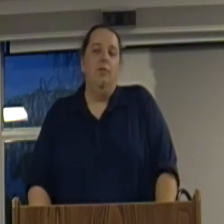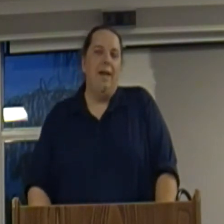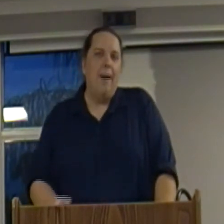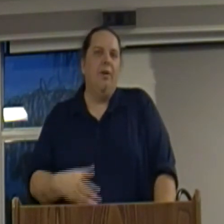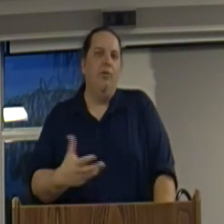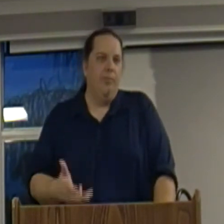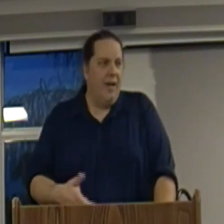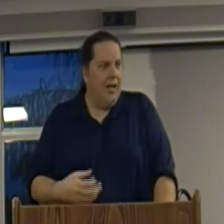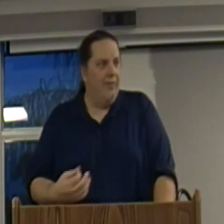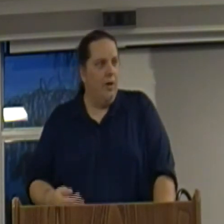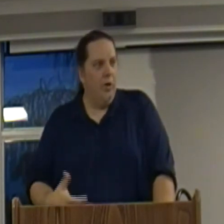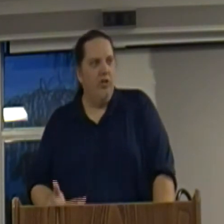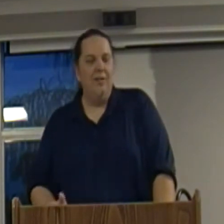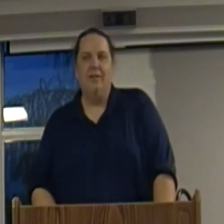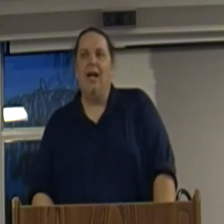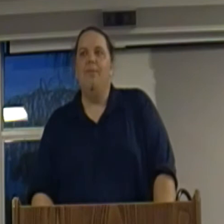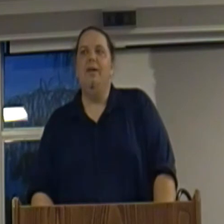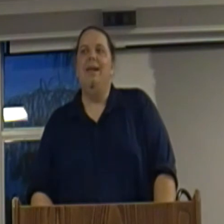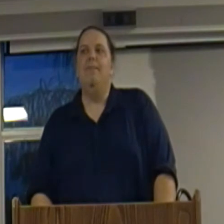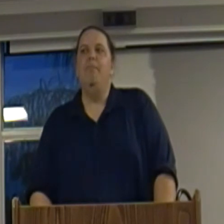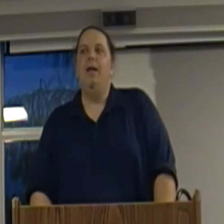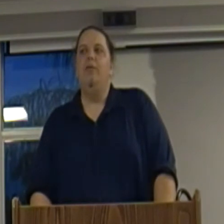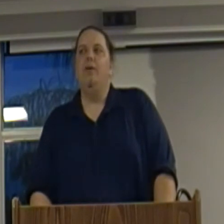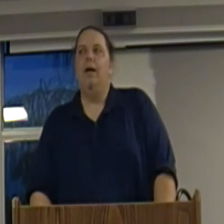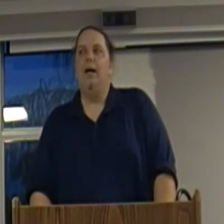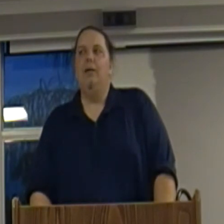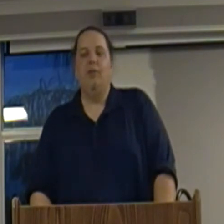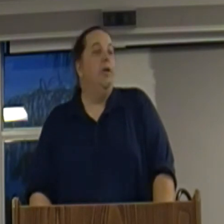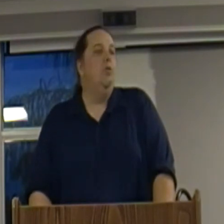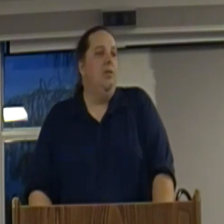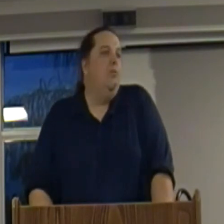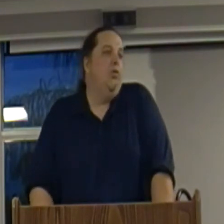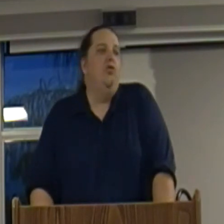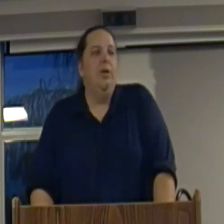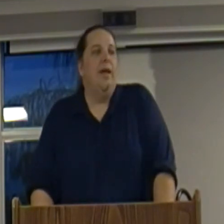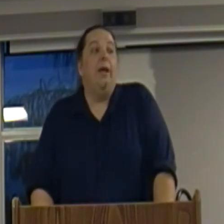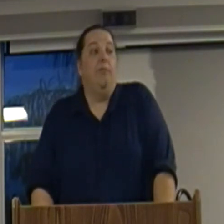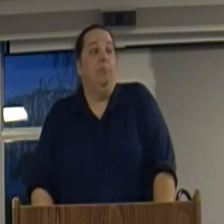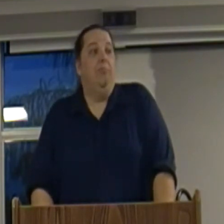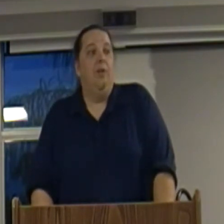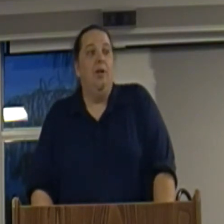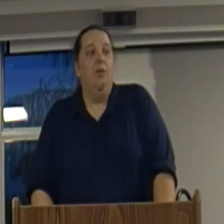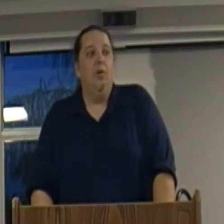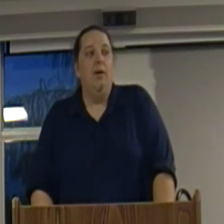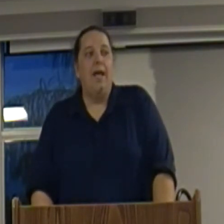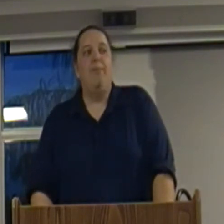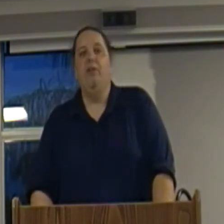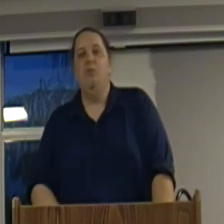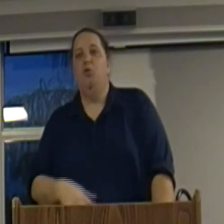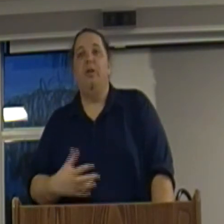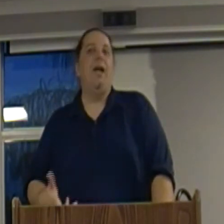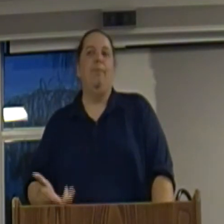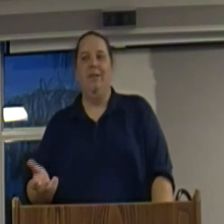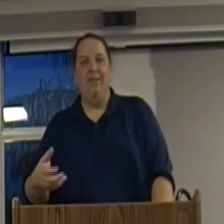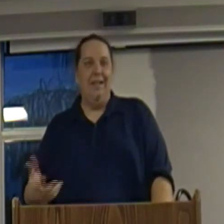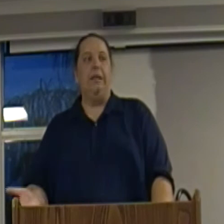and capitalism kind of originated at the time, and it meant, uh, somebody who was doing that, you know, so capitalism was what a capitalist did.